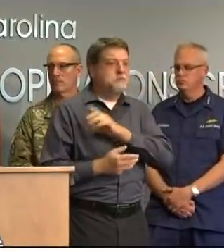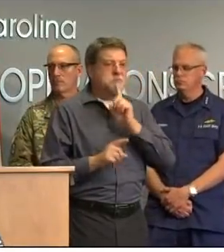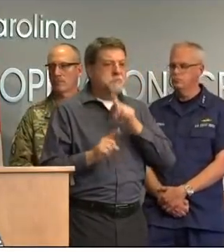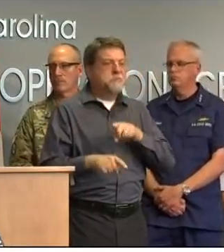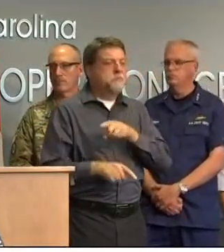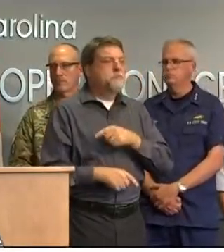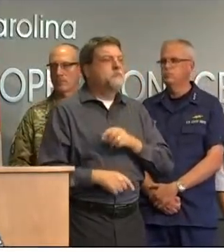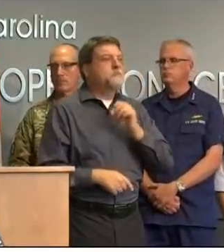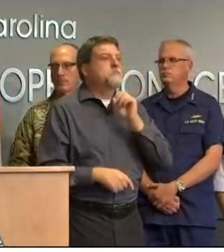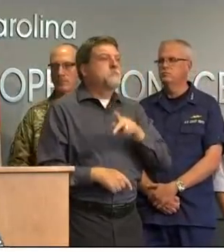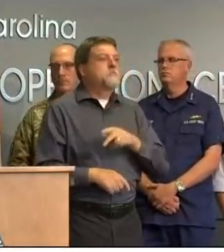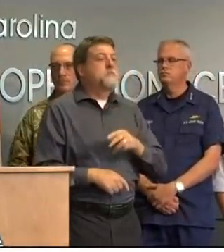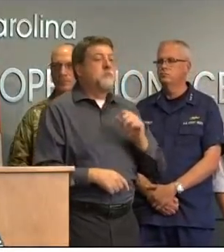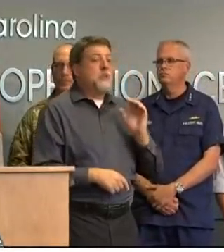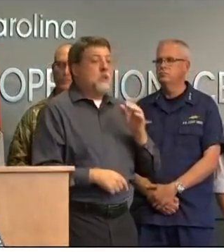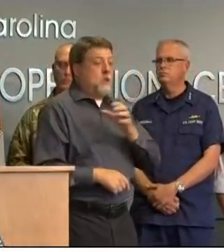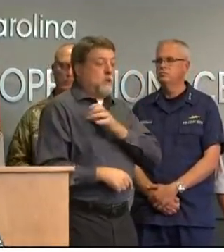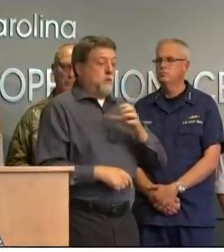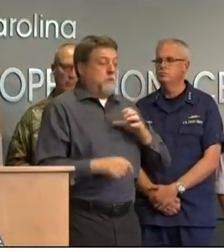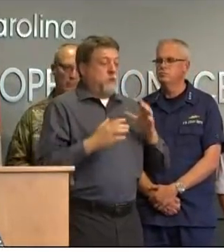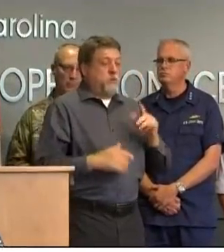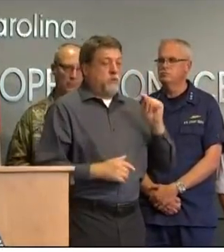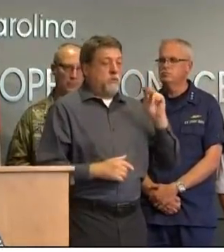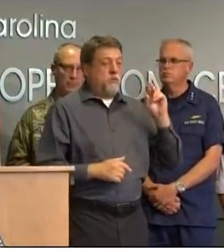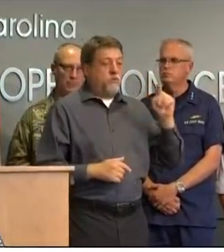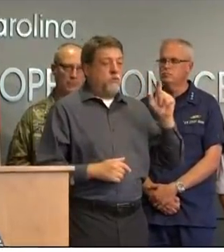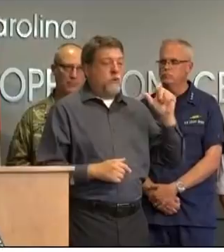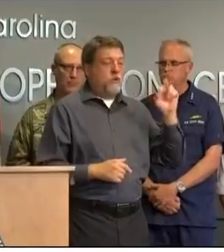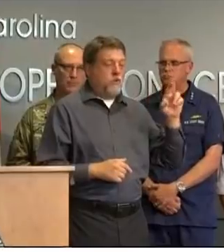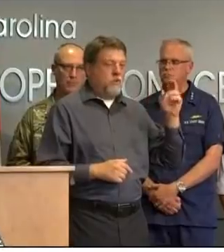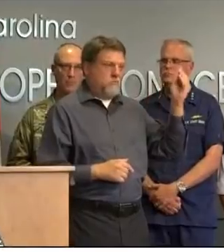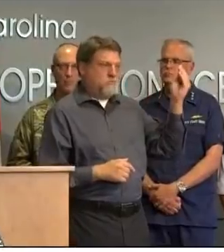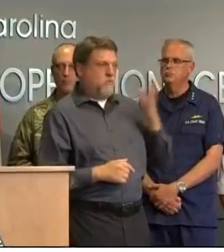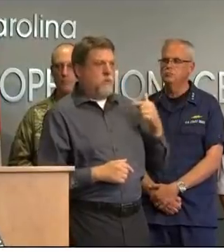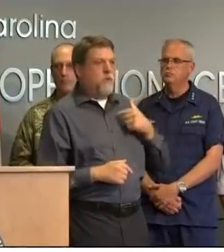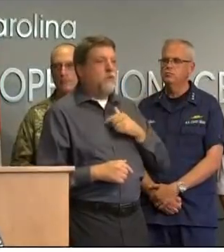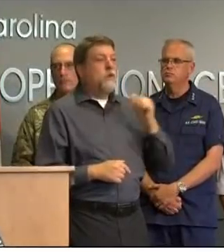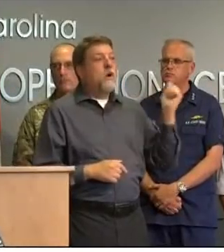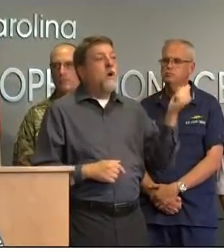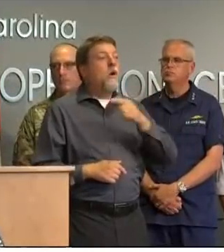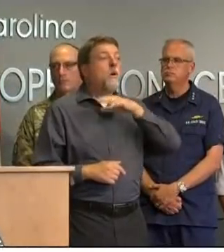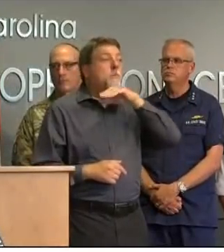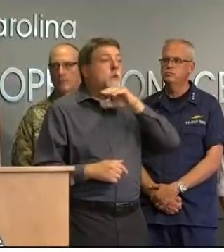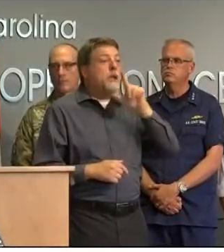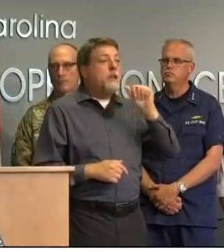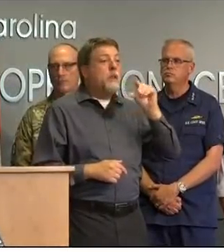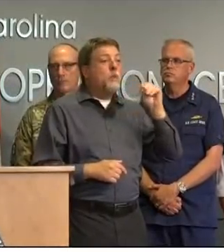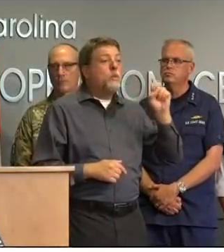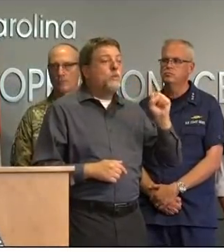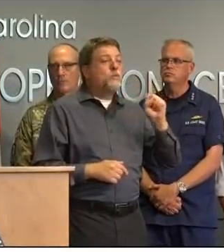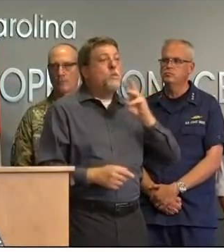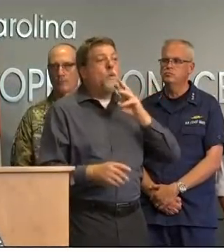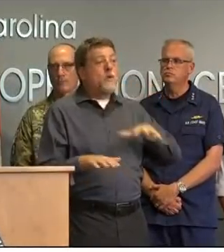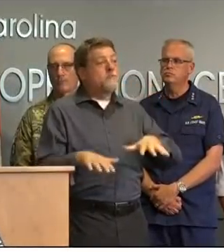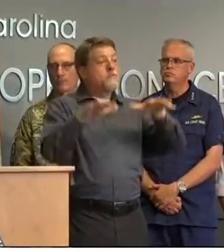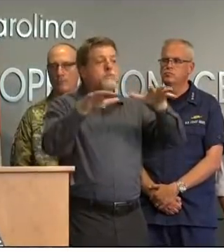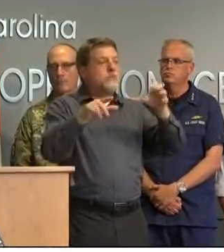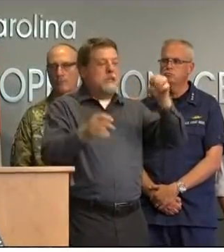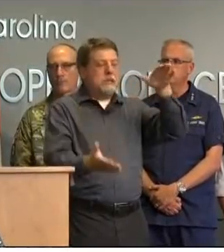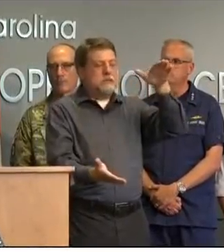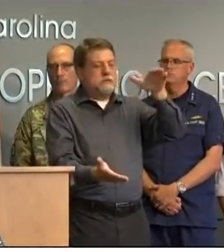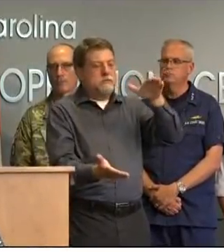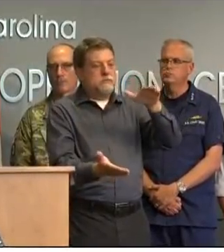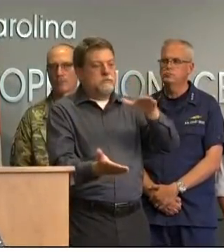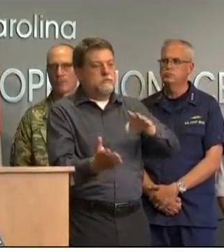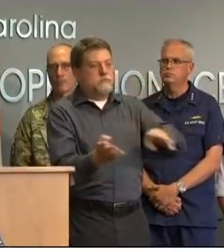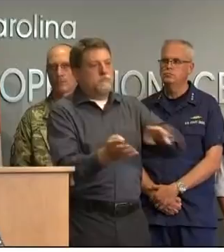so commissioner troxler let us know that they had drawn down the hog lagoons uh they said that he he said that the farms could